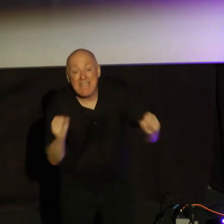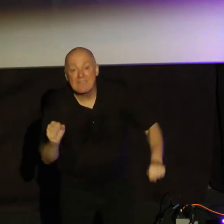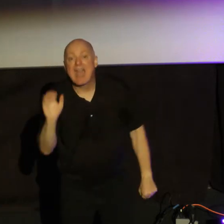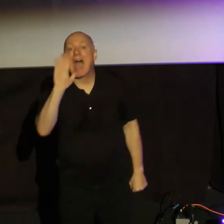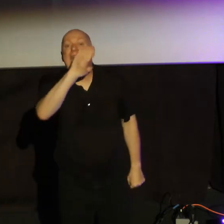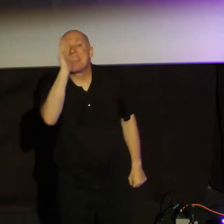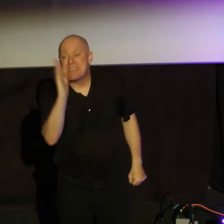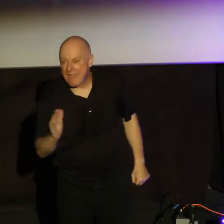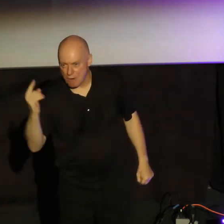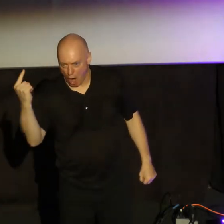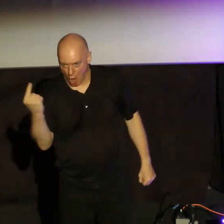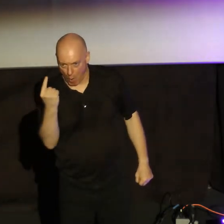alone. Ever.